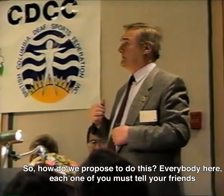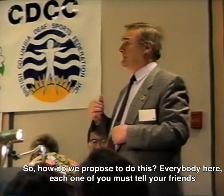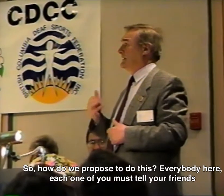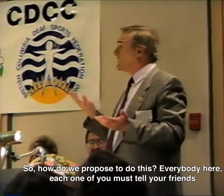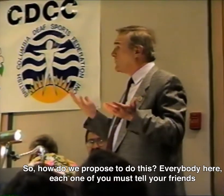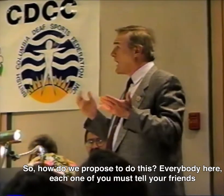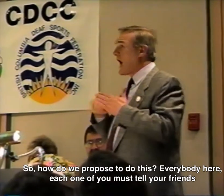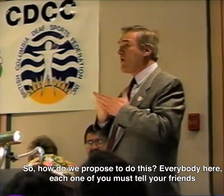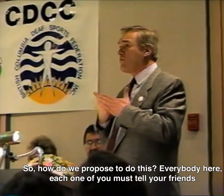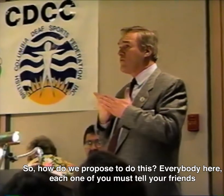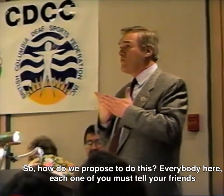So how do we propose to do this?